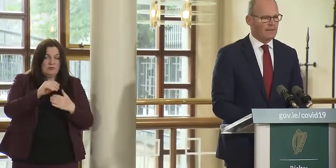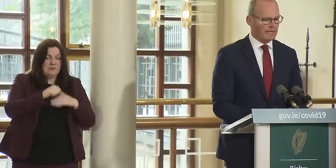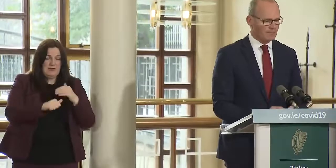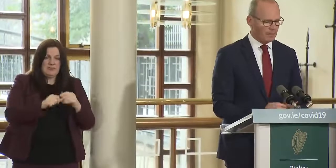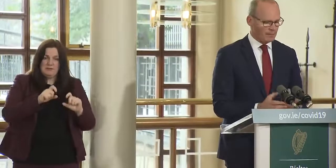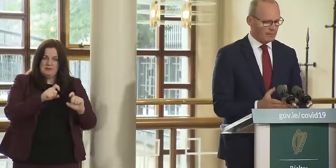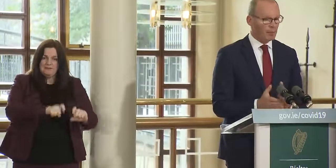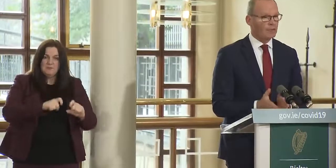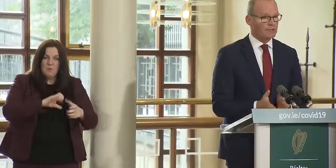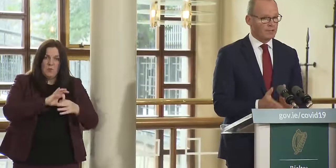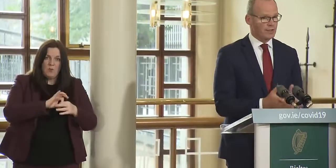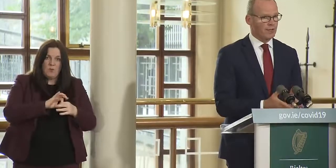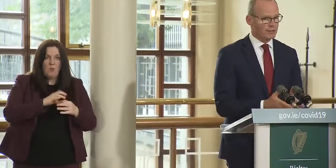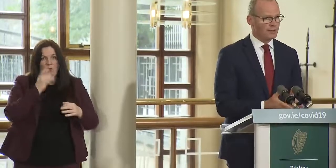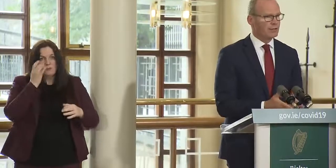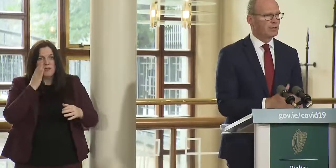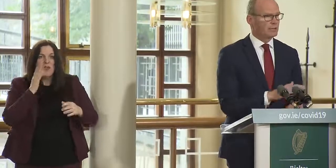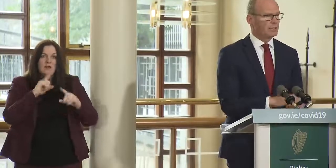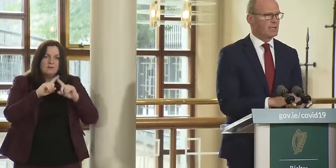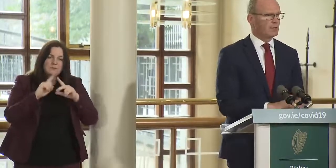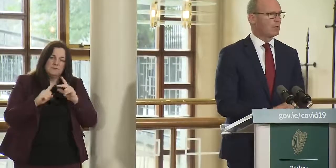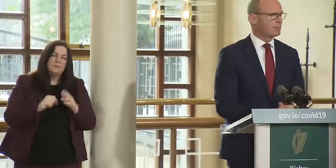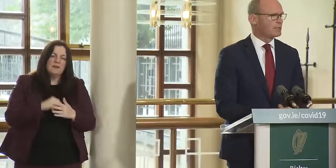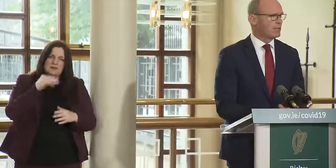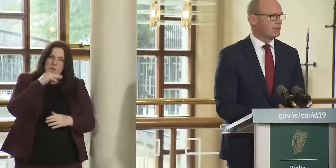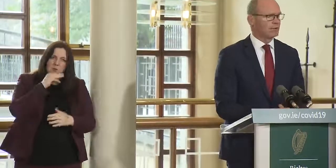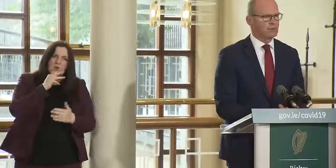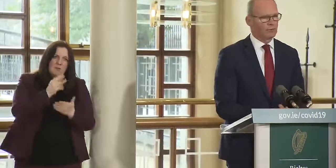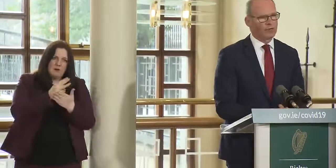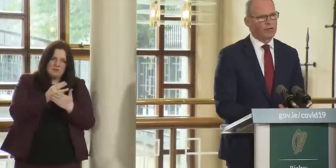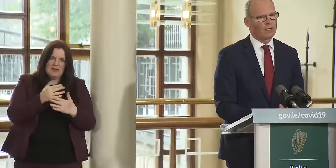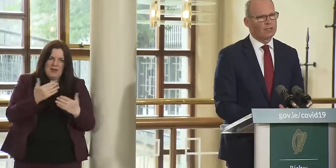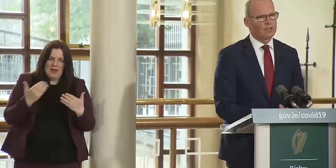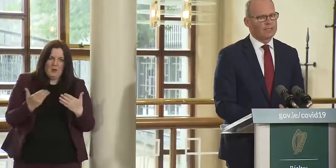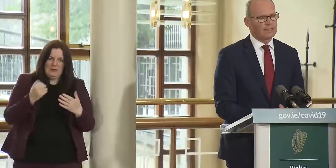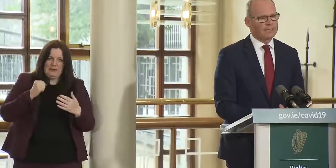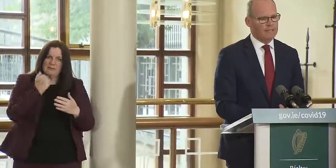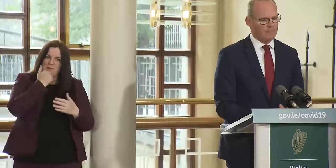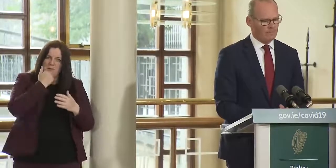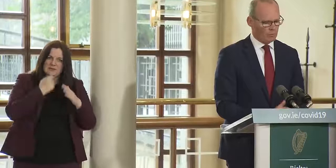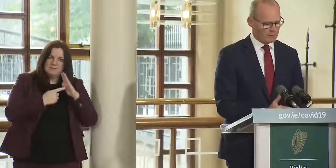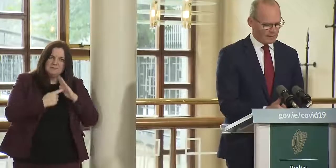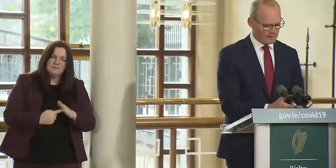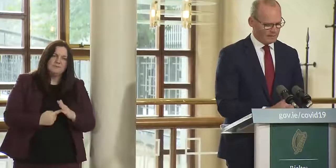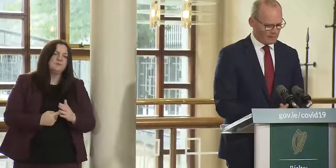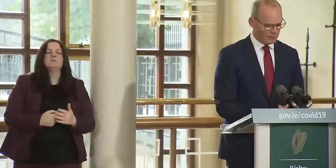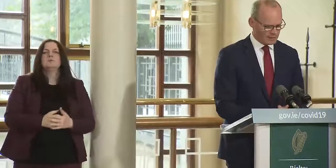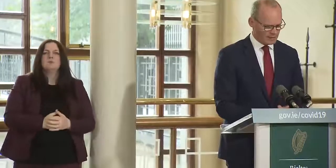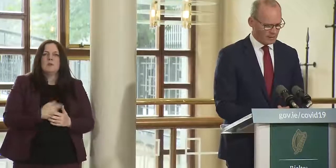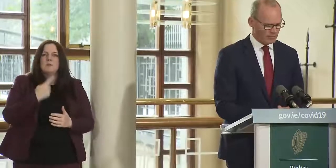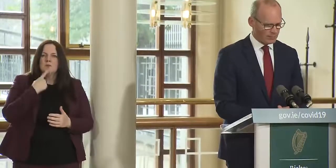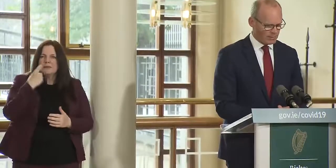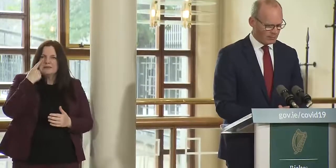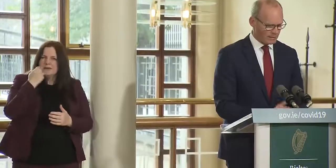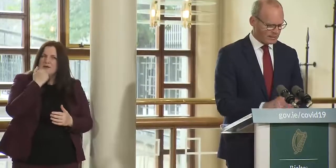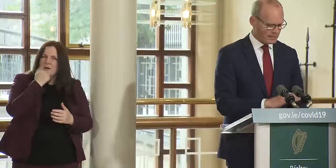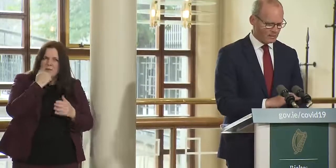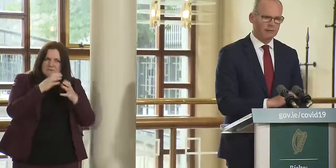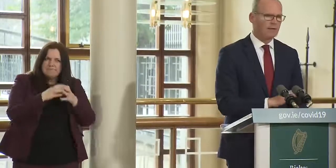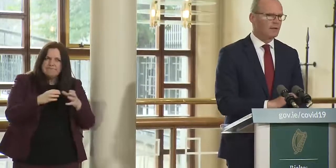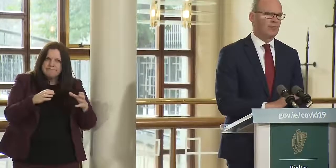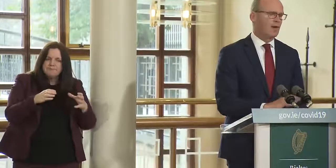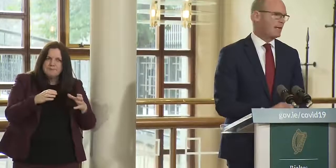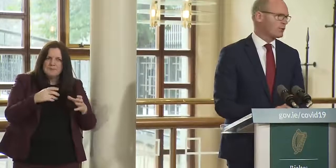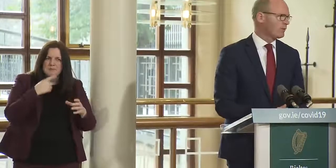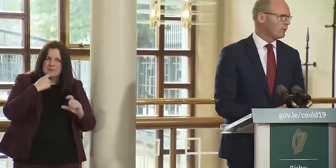uh that has been an important deterrent to keep the numbers down so far um but we're seeing increases in numbers now but it's